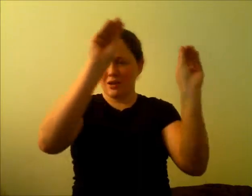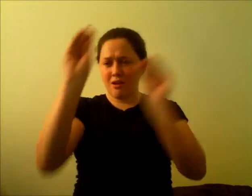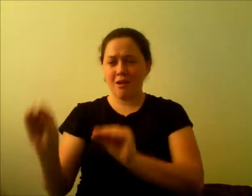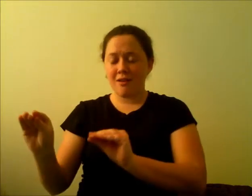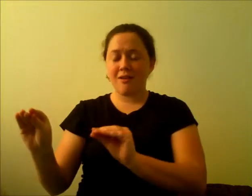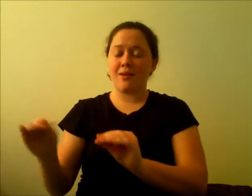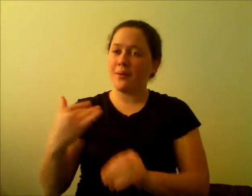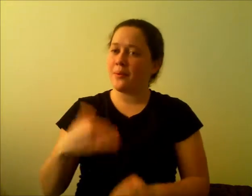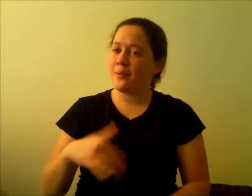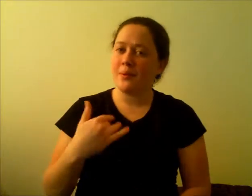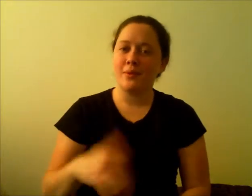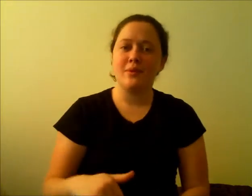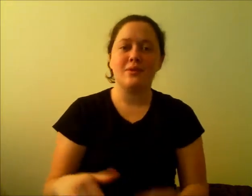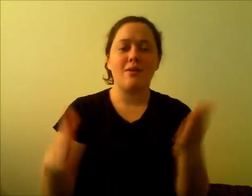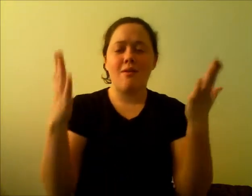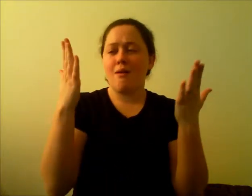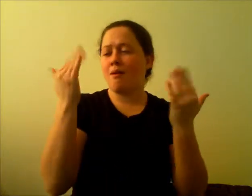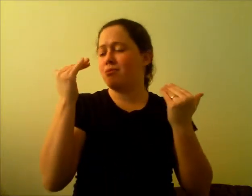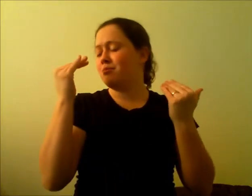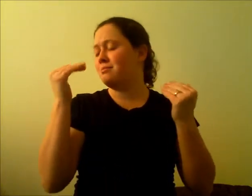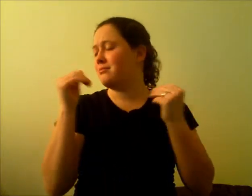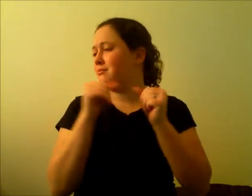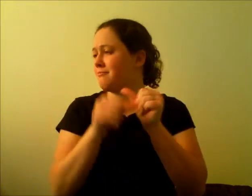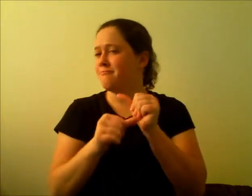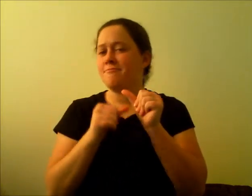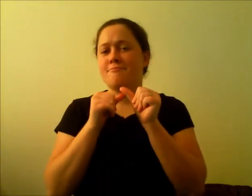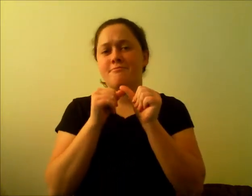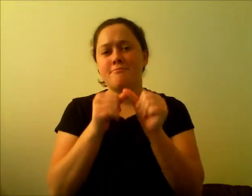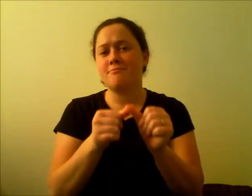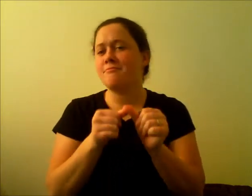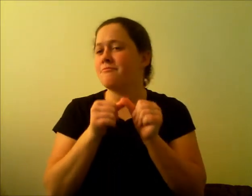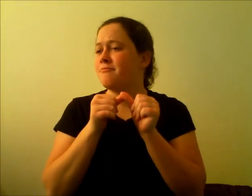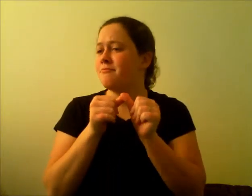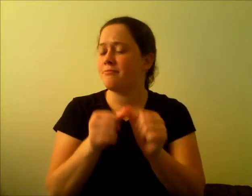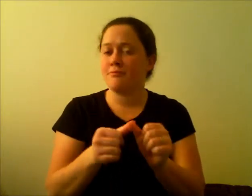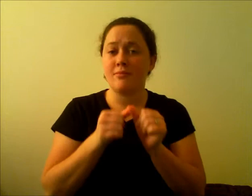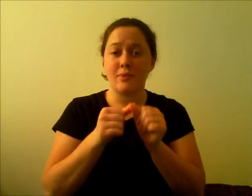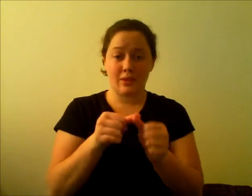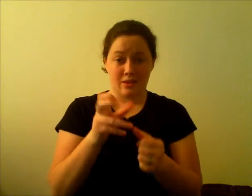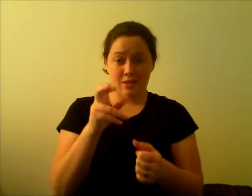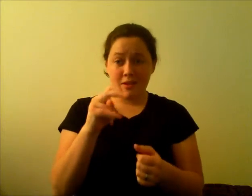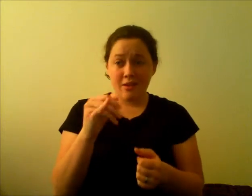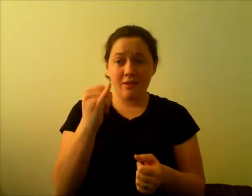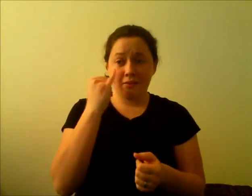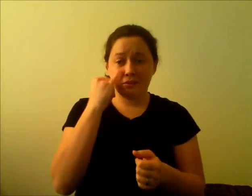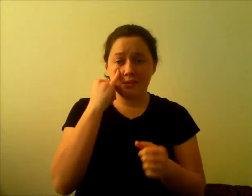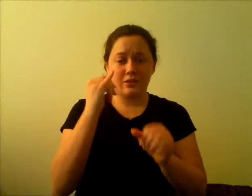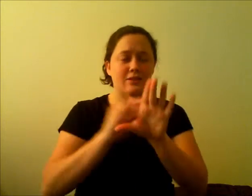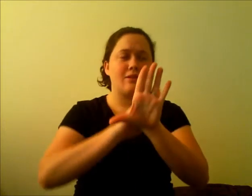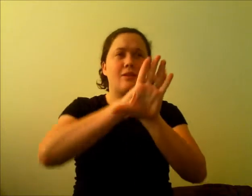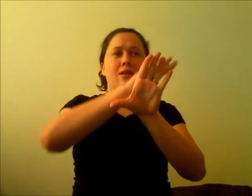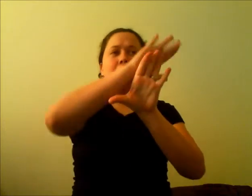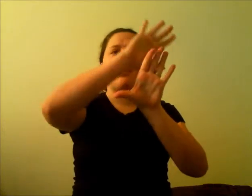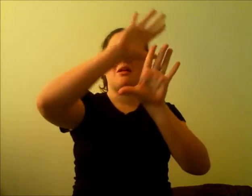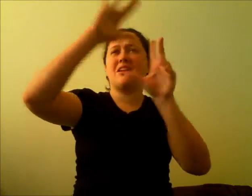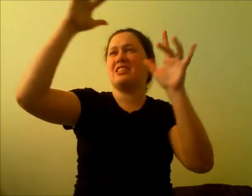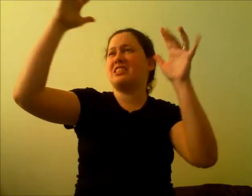mountains Hope that doesn't ever end Even when the sky